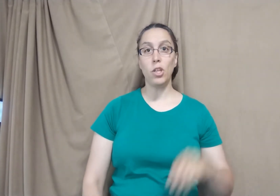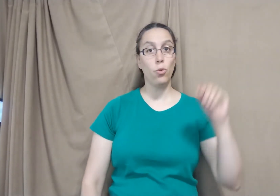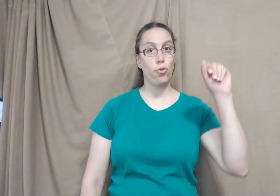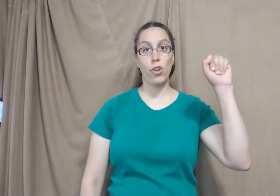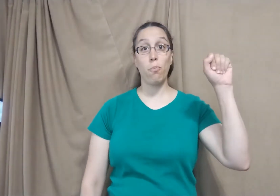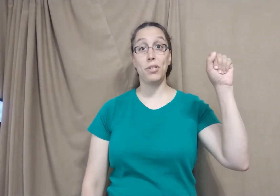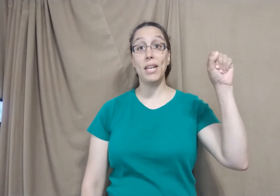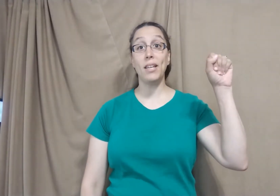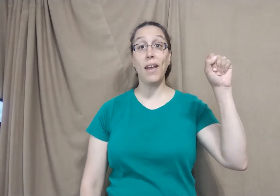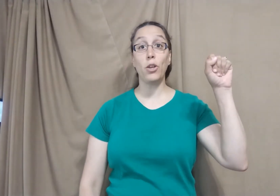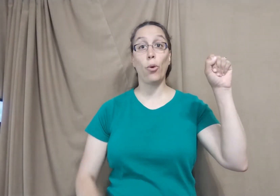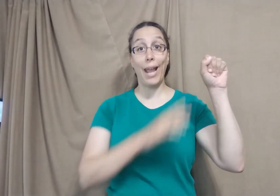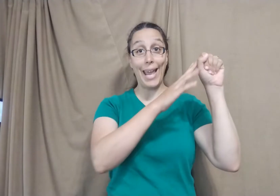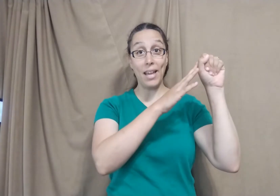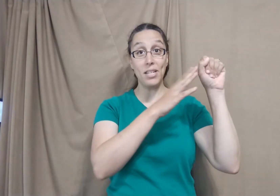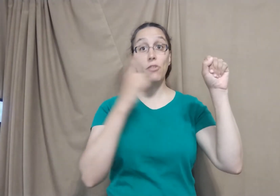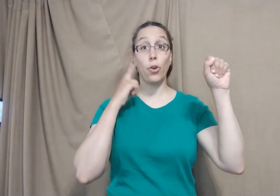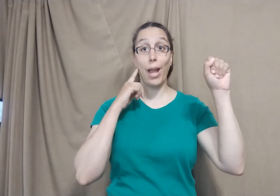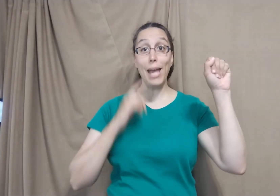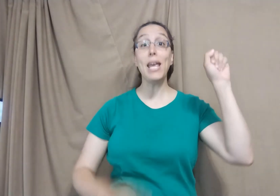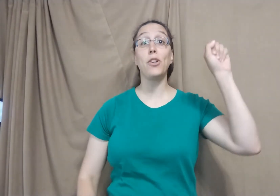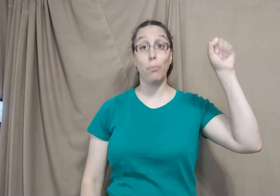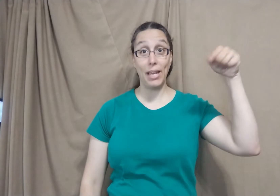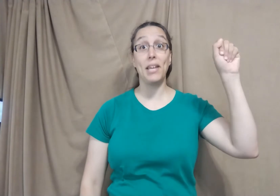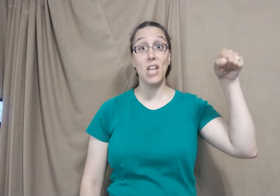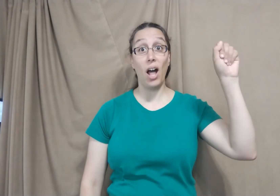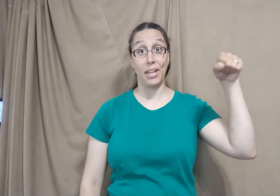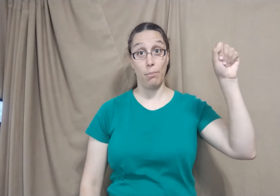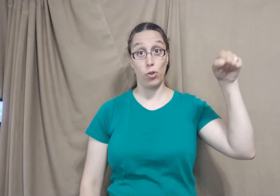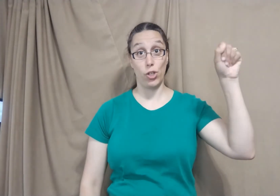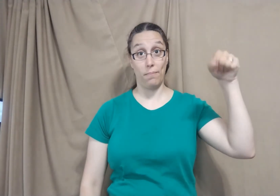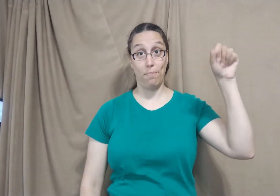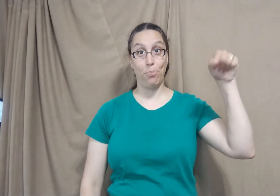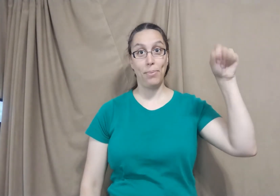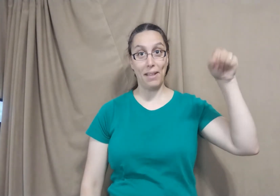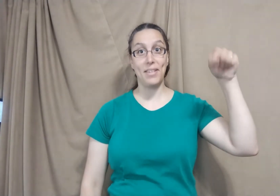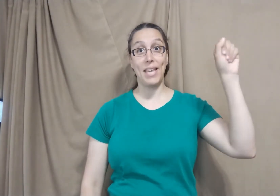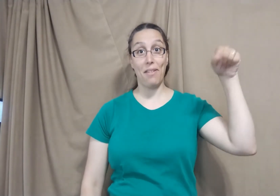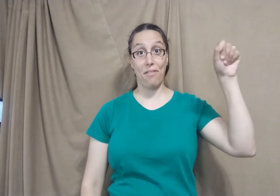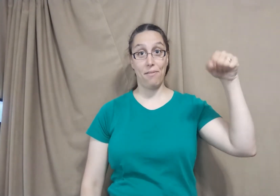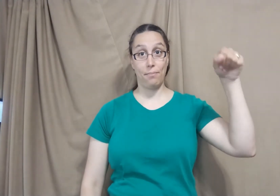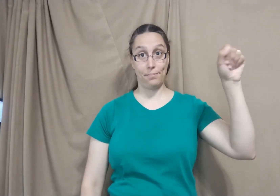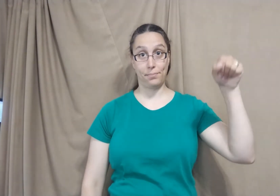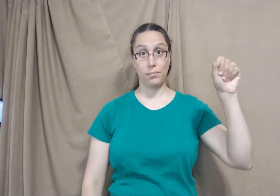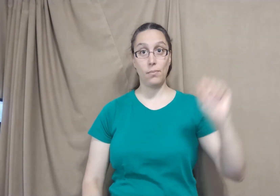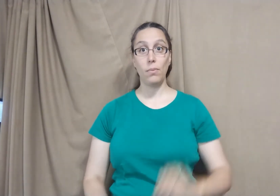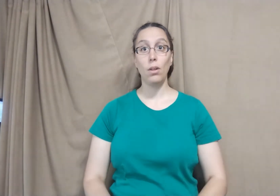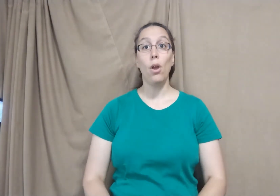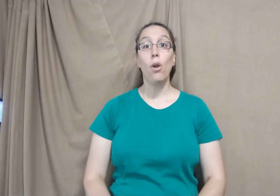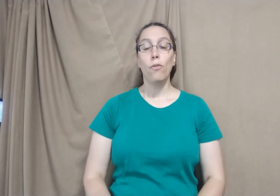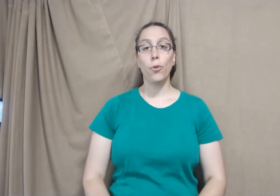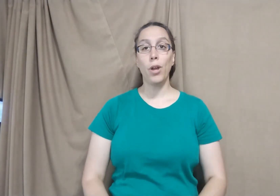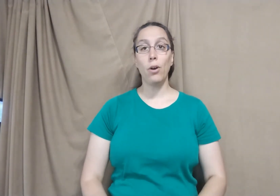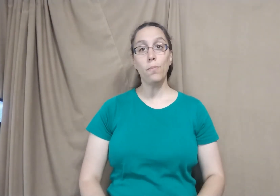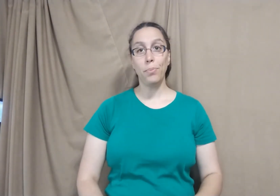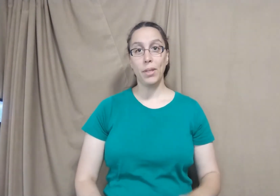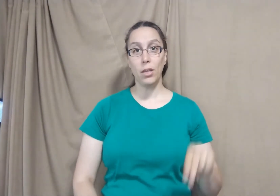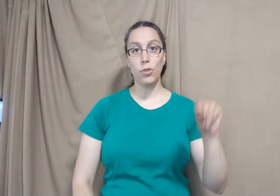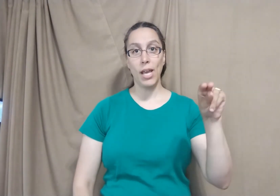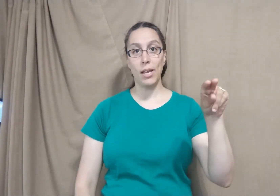You're just pretending that your hand is your head and you're making a nodding motion. That's yes. For no, you take